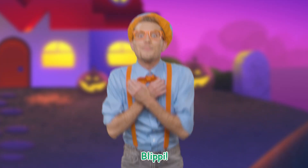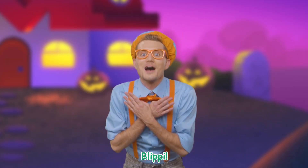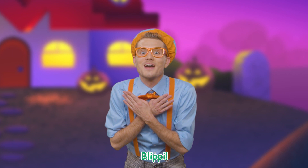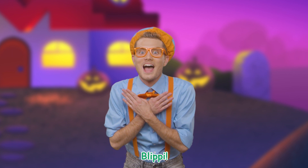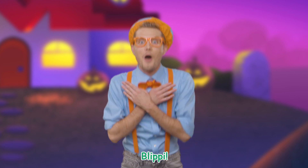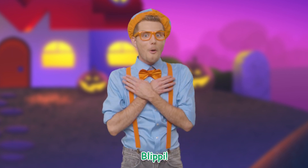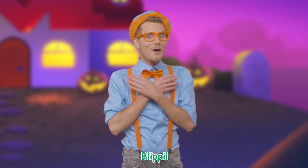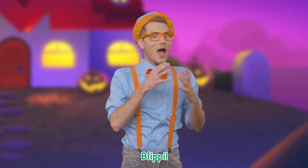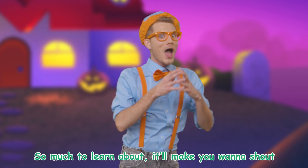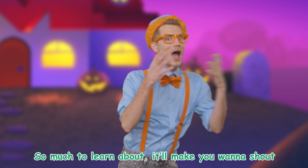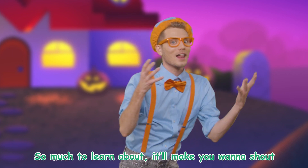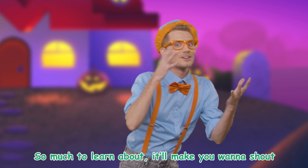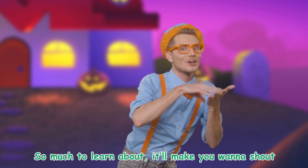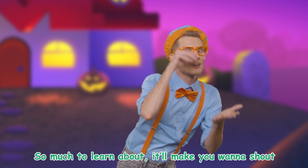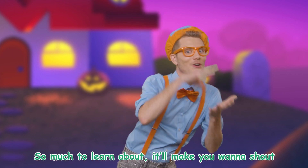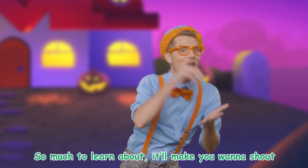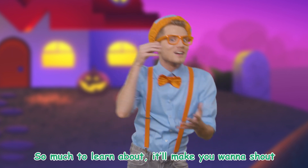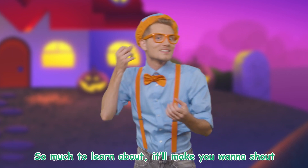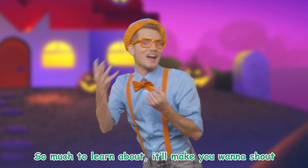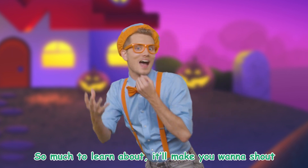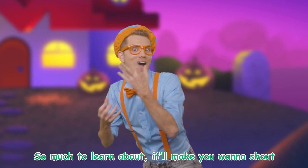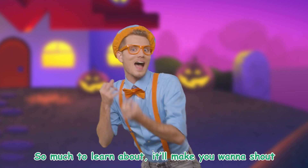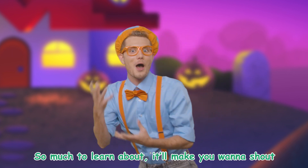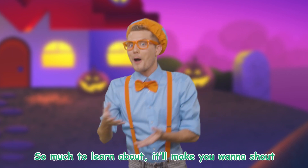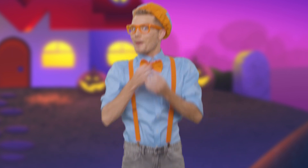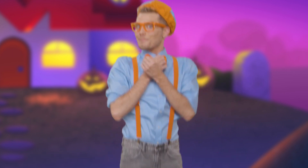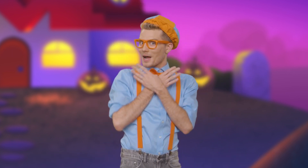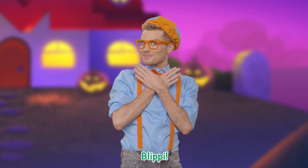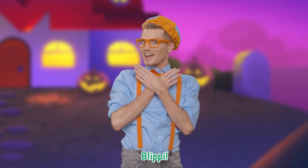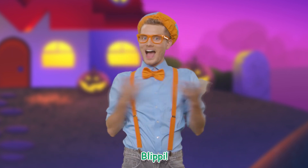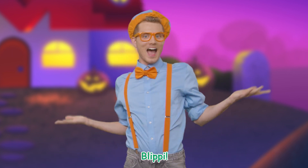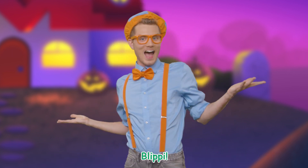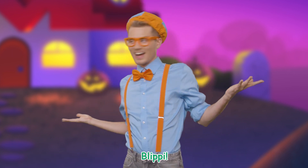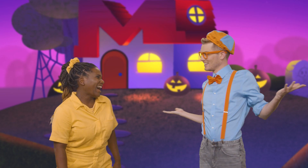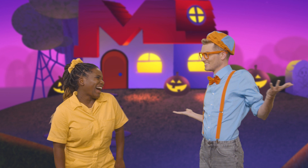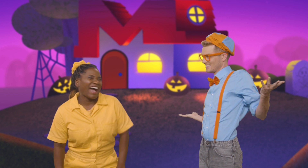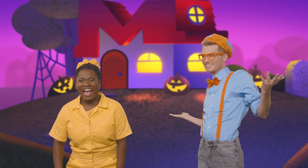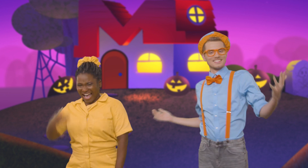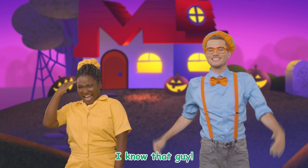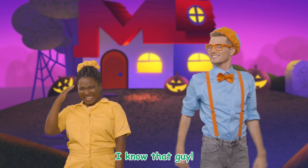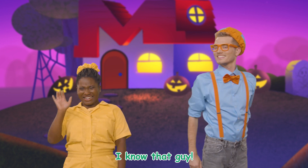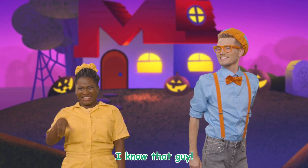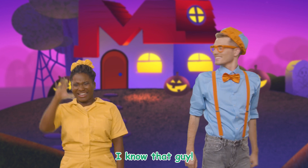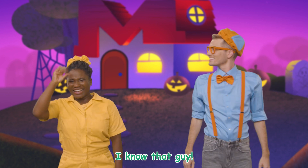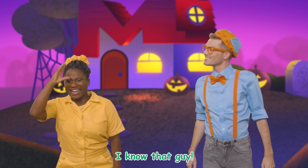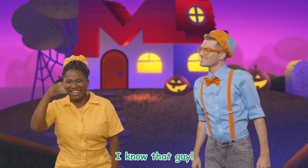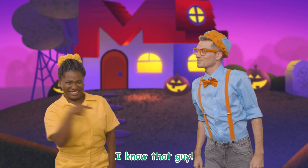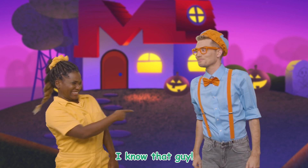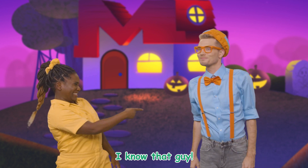Blippi! So much to learn about it'll make you wanna shout Blippi! I know that guy!